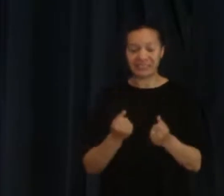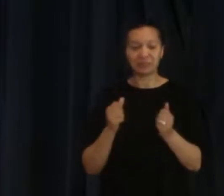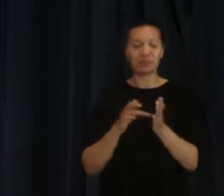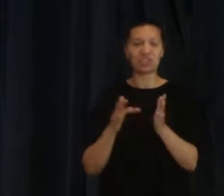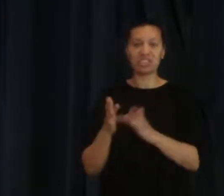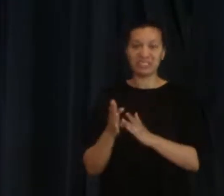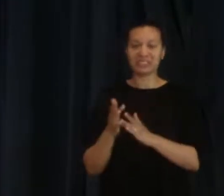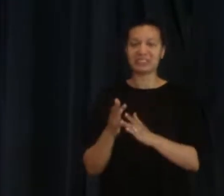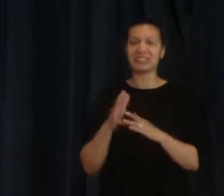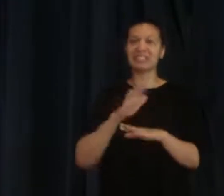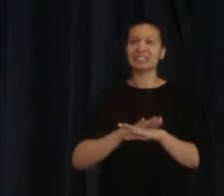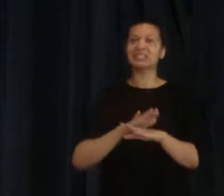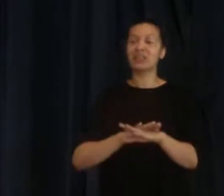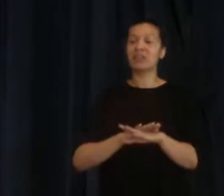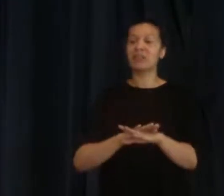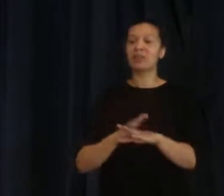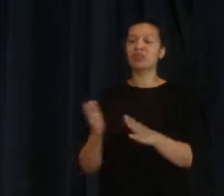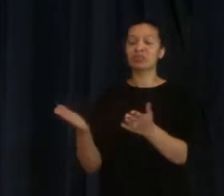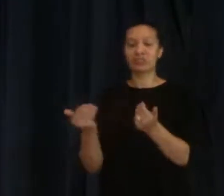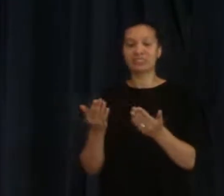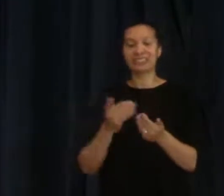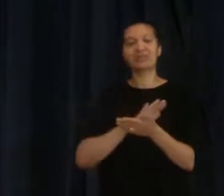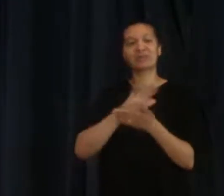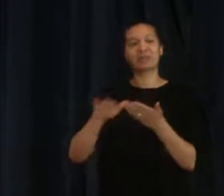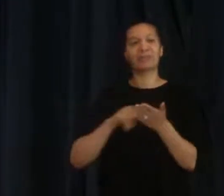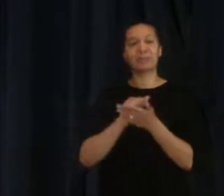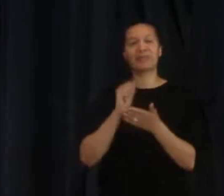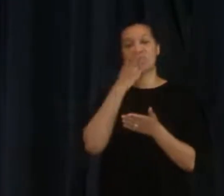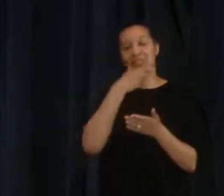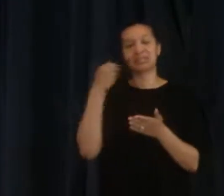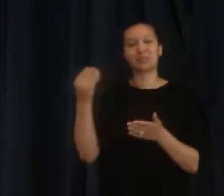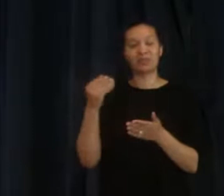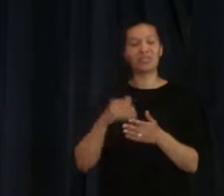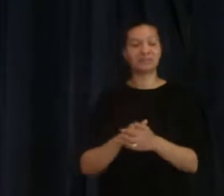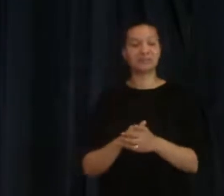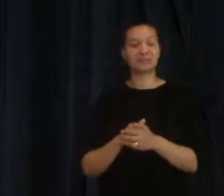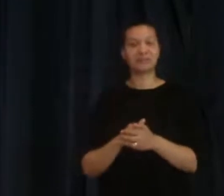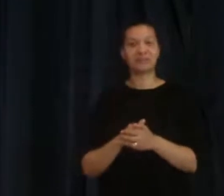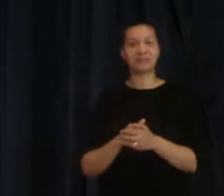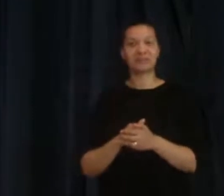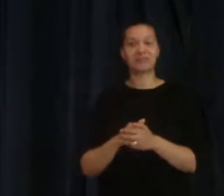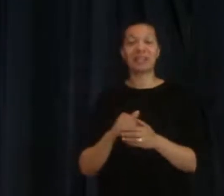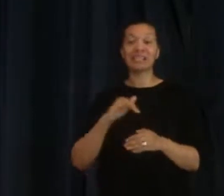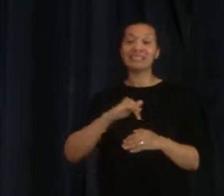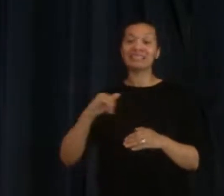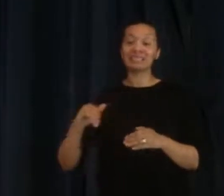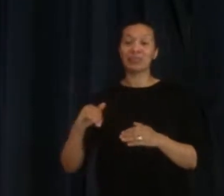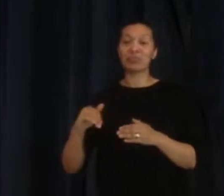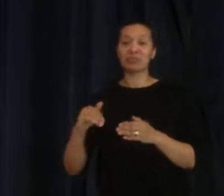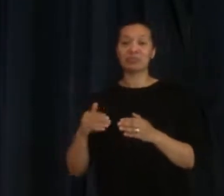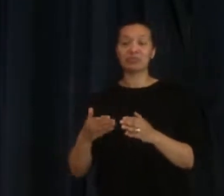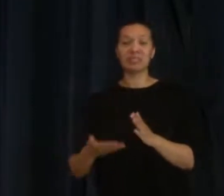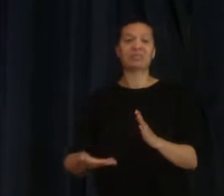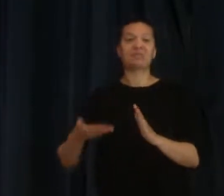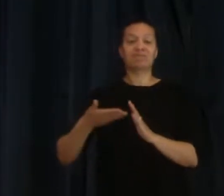Spirit. But separate to that, there is baptism in the Holy Spirit.